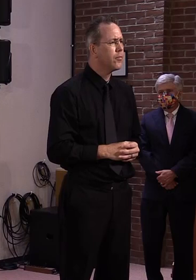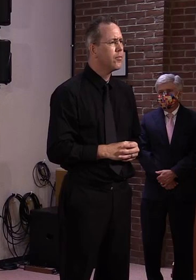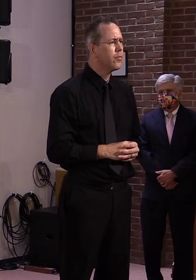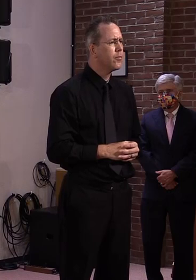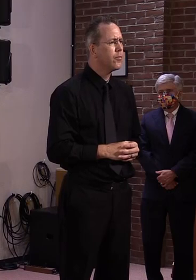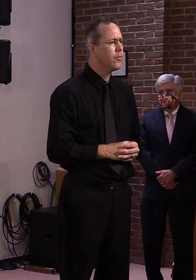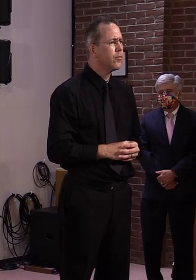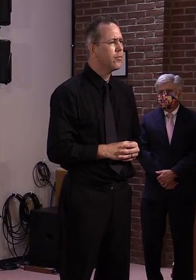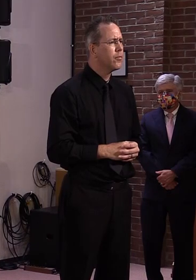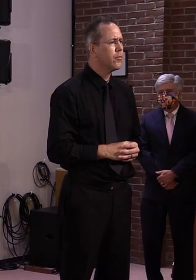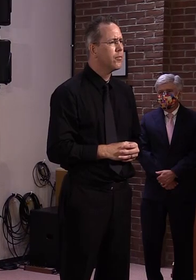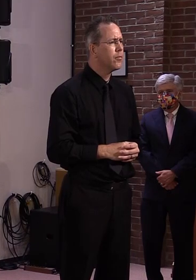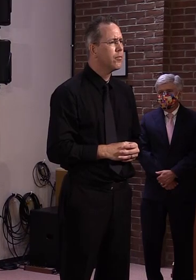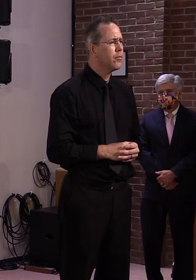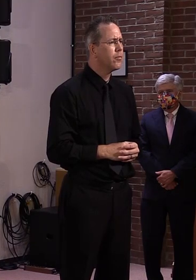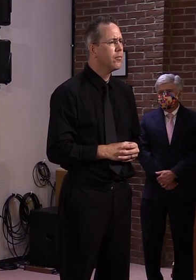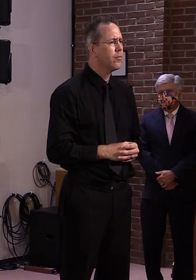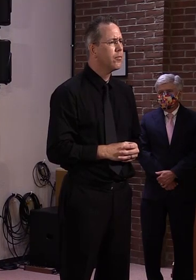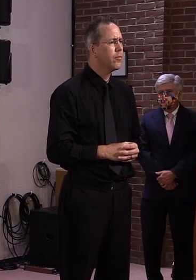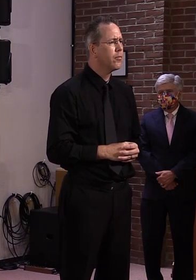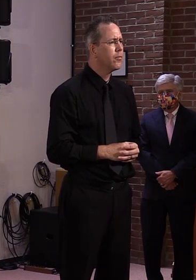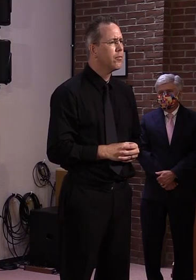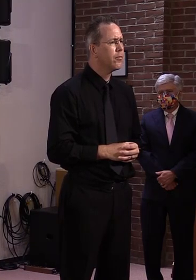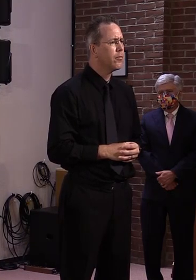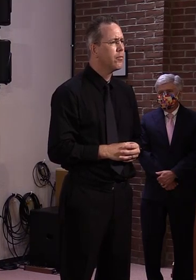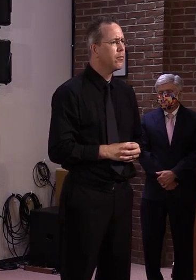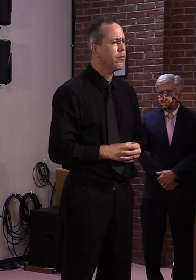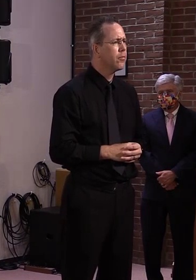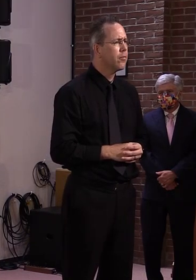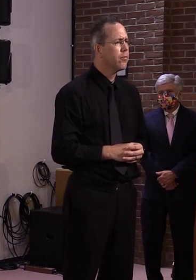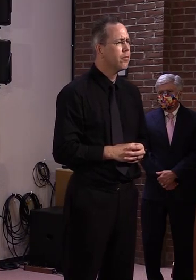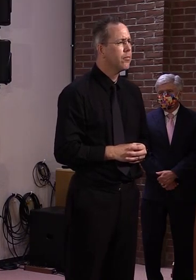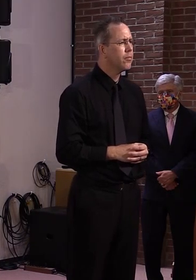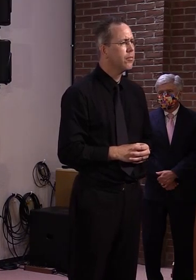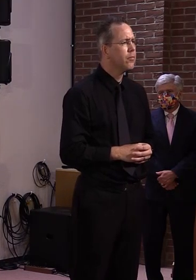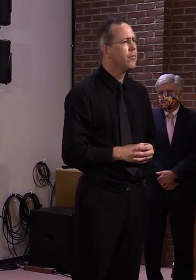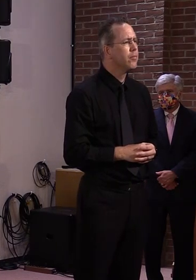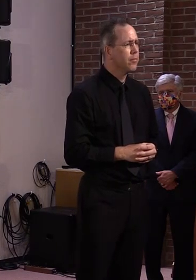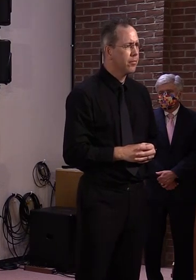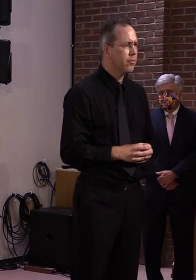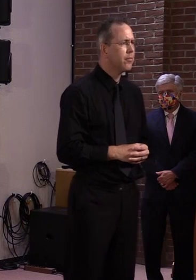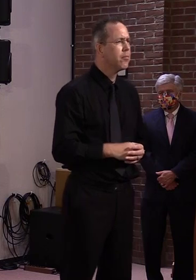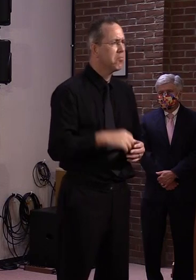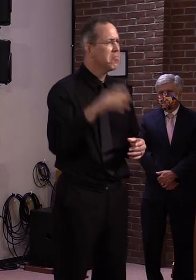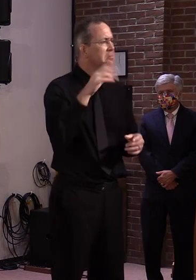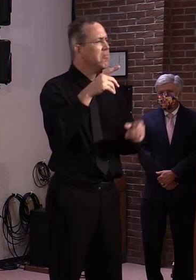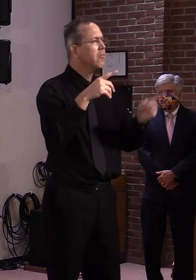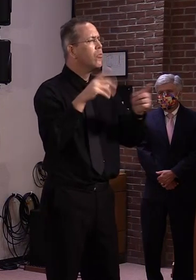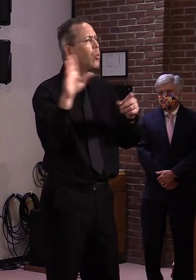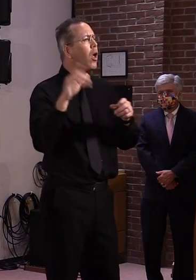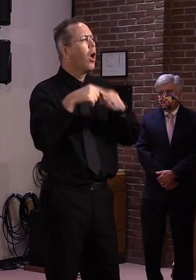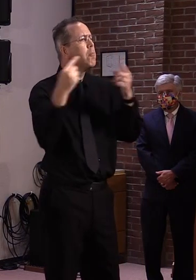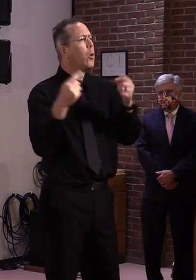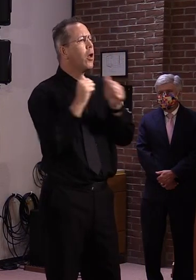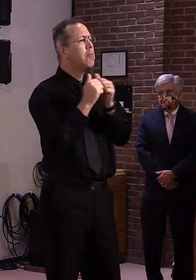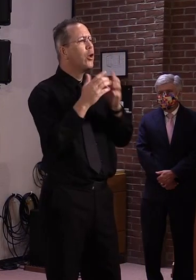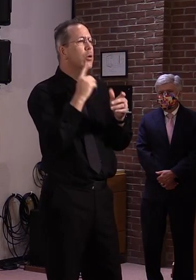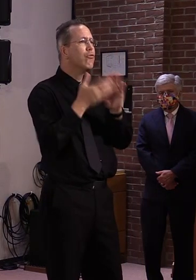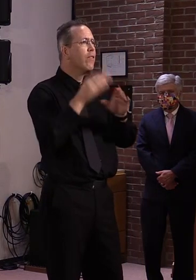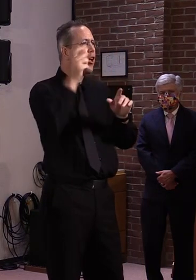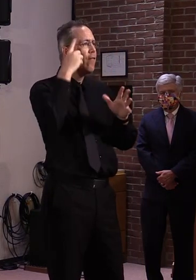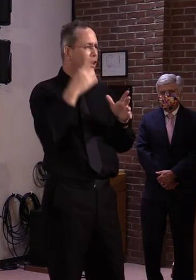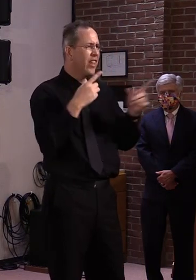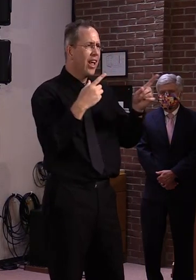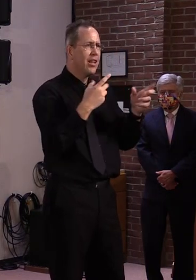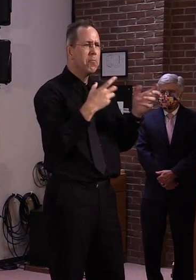patriotic fitting for the 4th of July. I wouldn't say it's inconsistent with Black Lives Matter